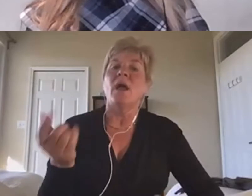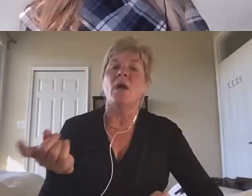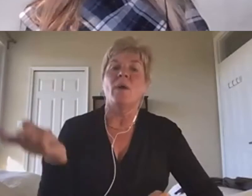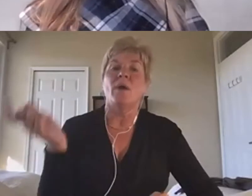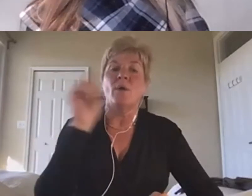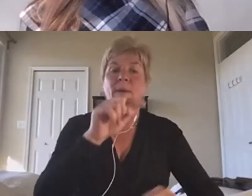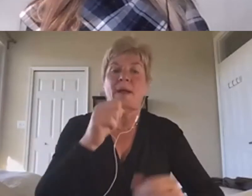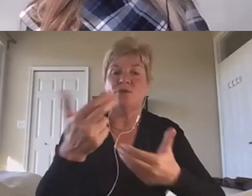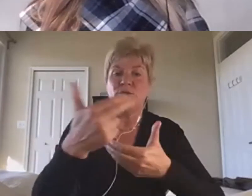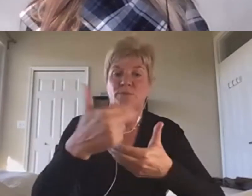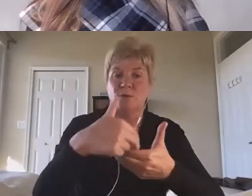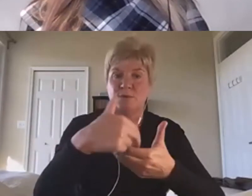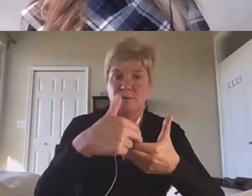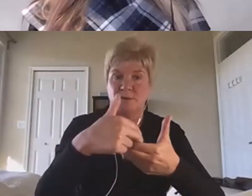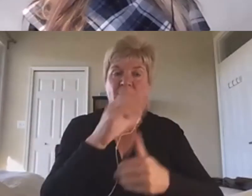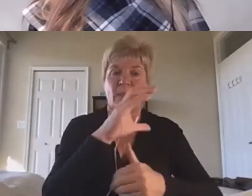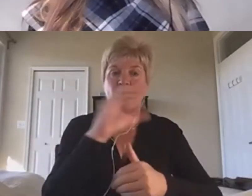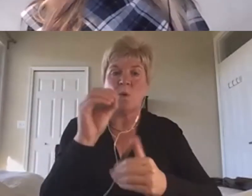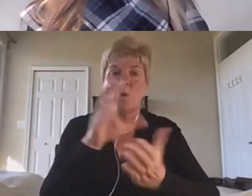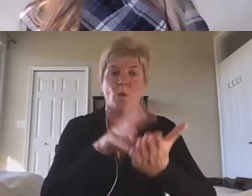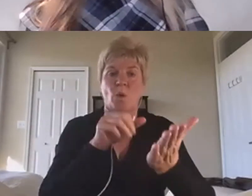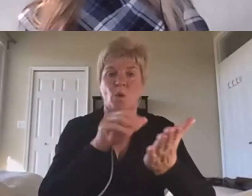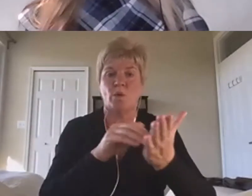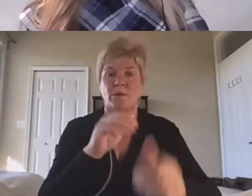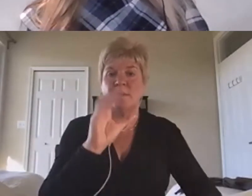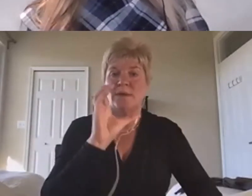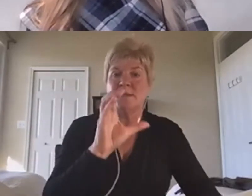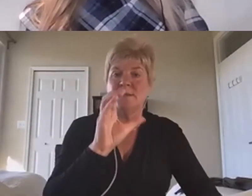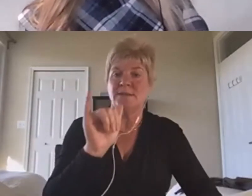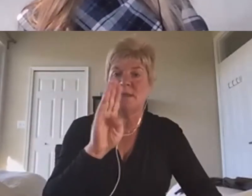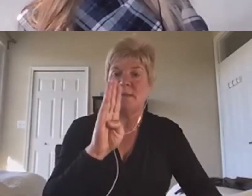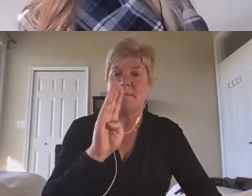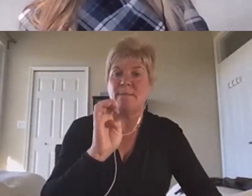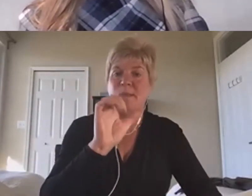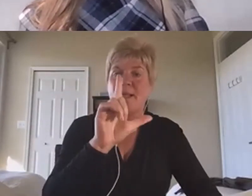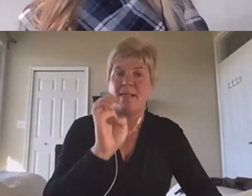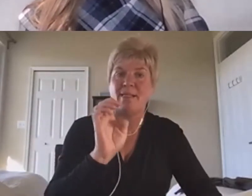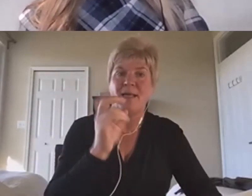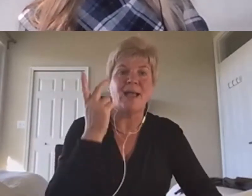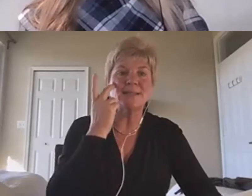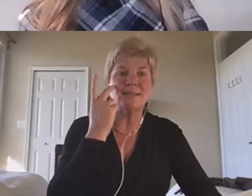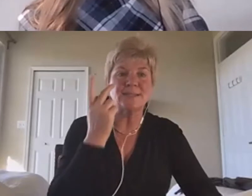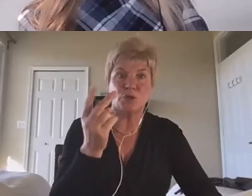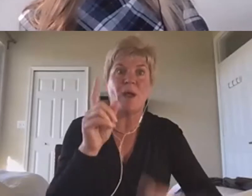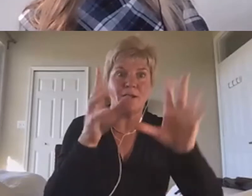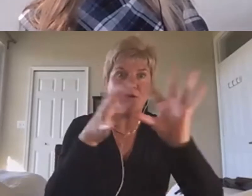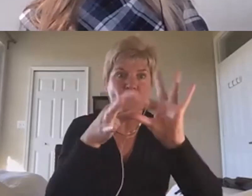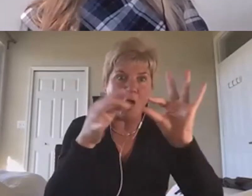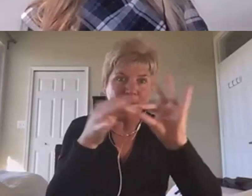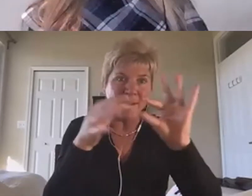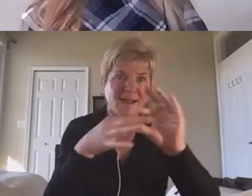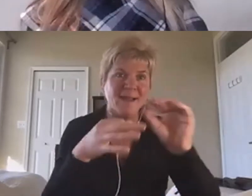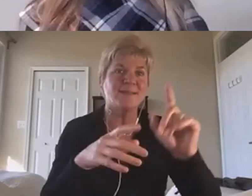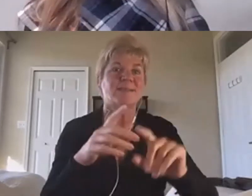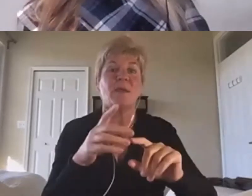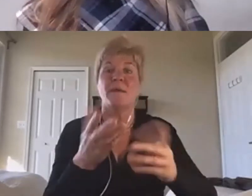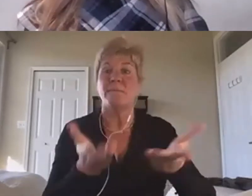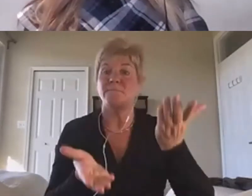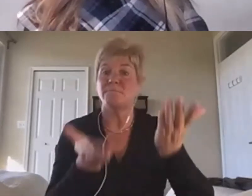Sabelle, I'm going to let you jump in. I can see you put quite a few comments in and maybe you'd like to share or ask a question.